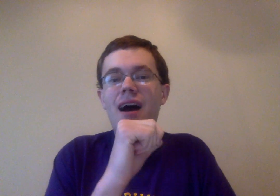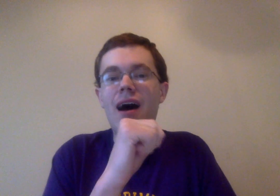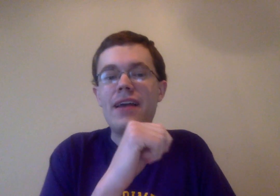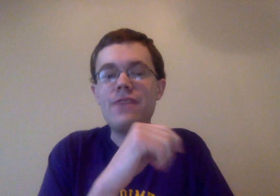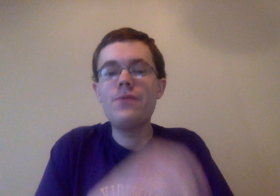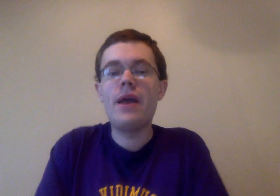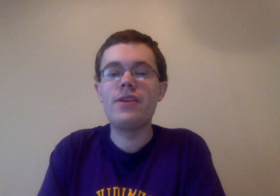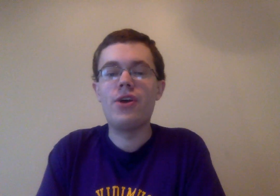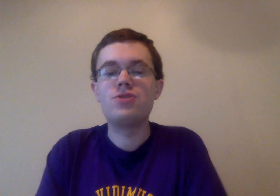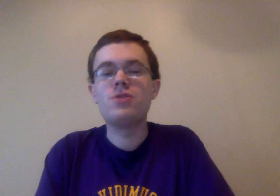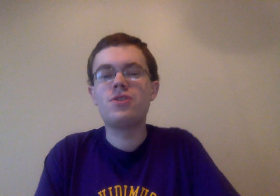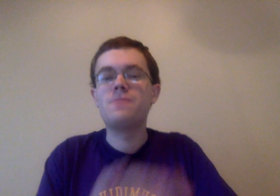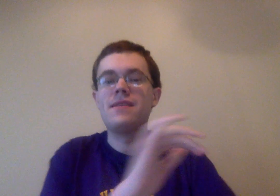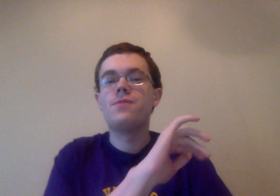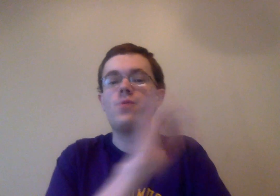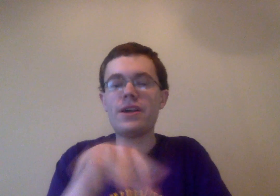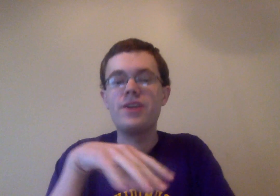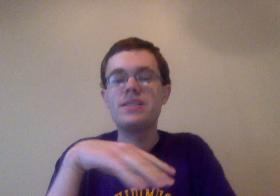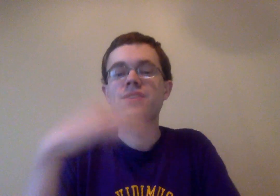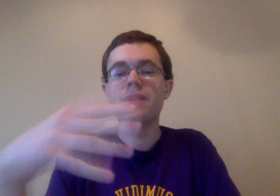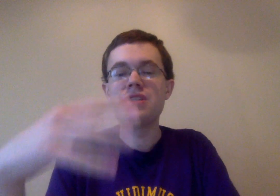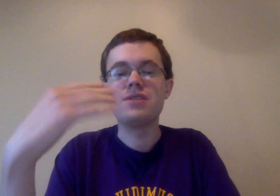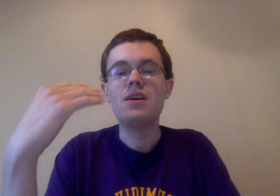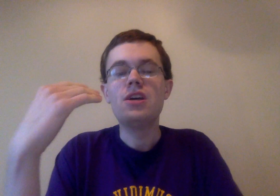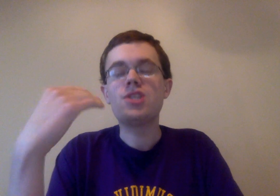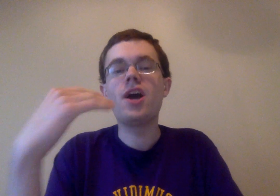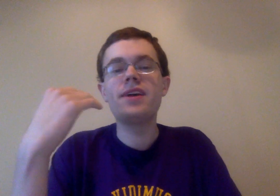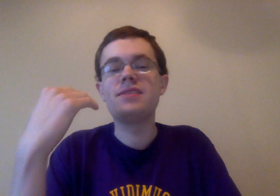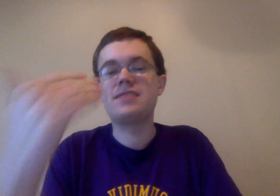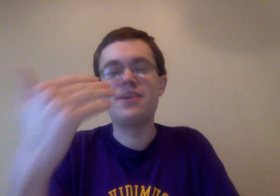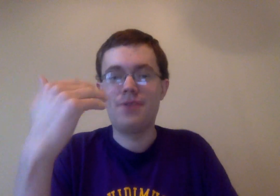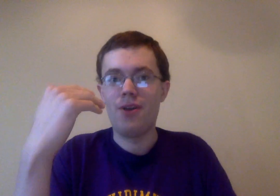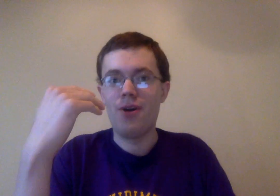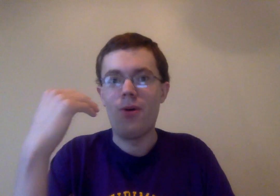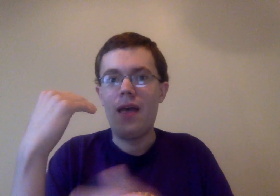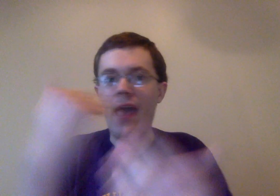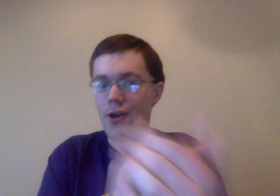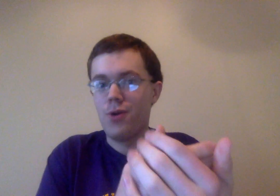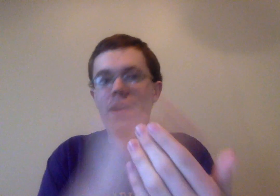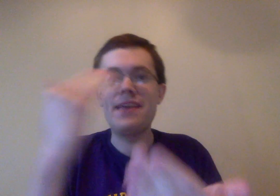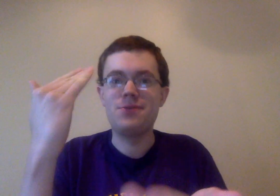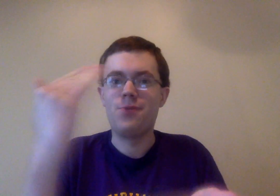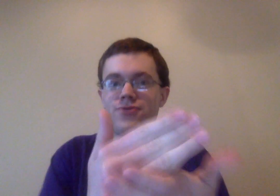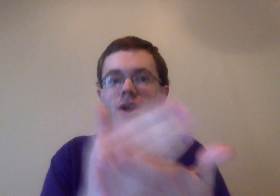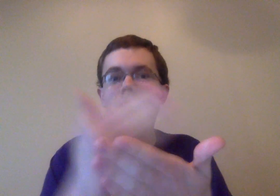Uh, even when, you know, Chocho's being a little bit weird during the mission, Sarada is still, you know, hey, are you alright? What's wrong?